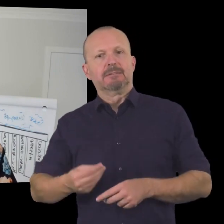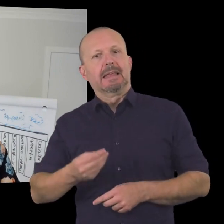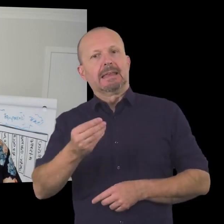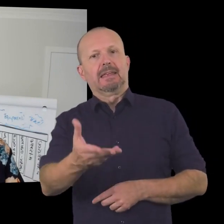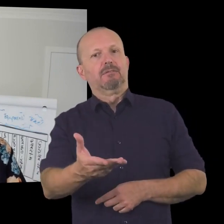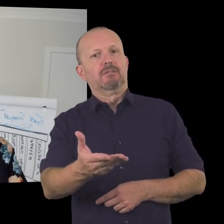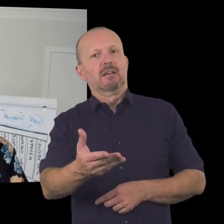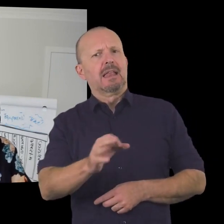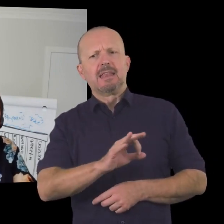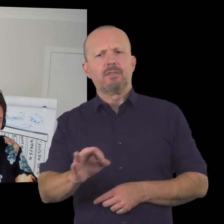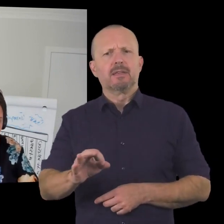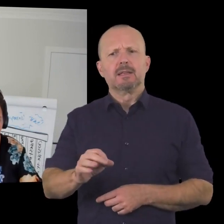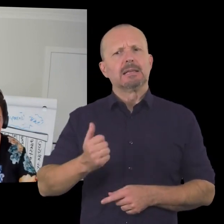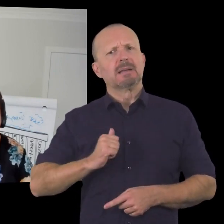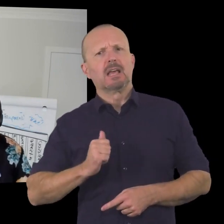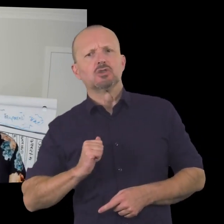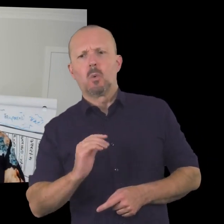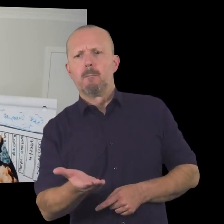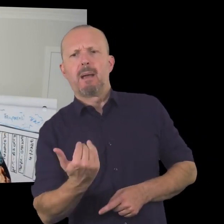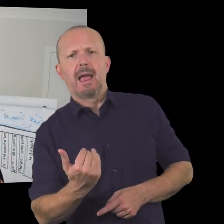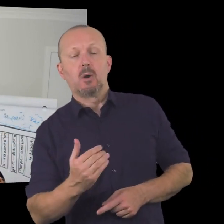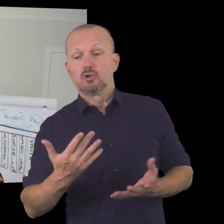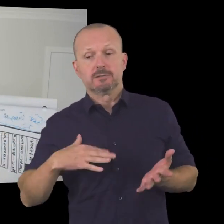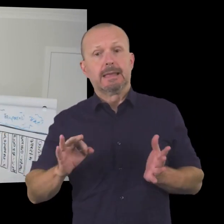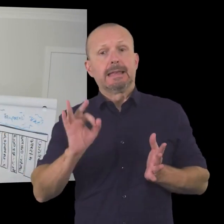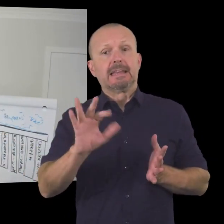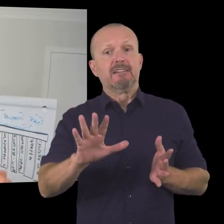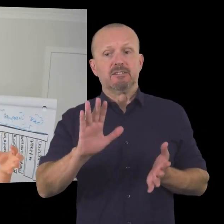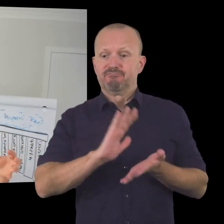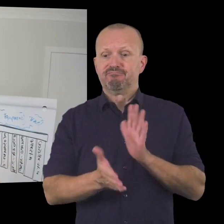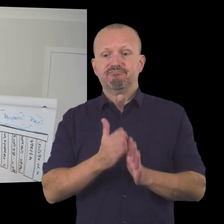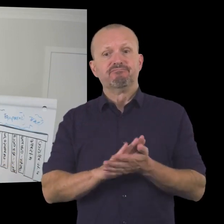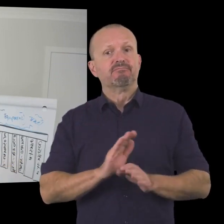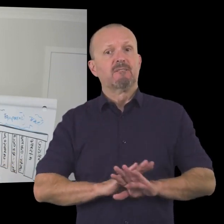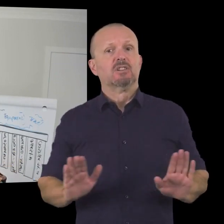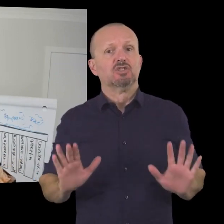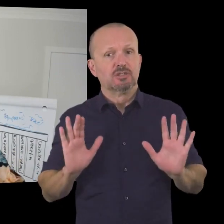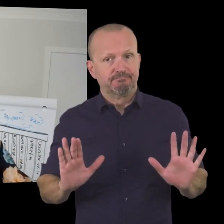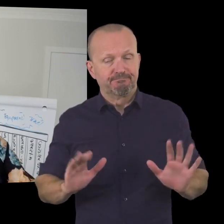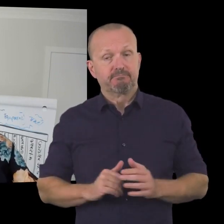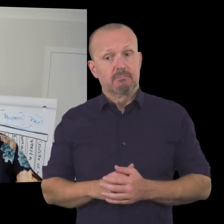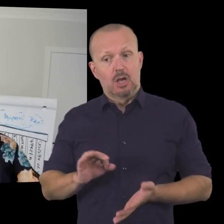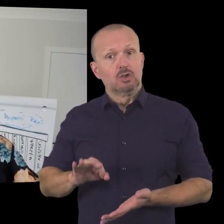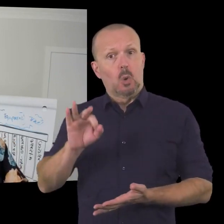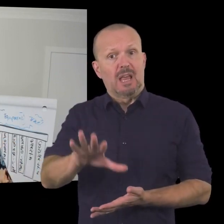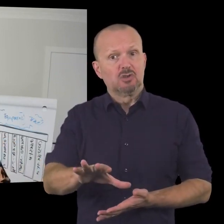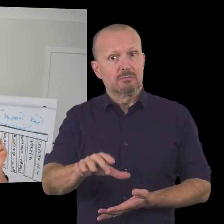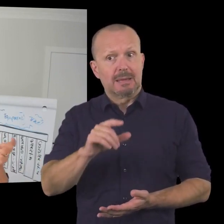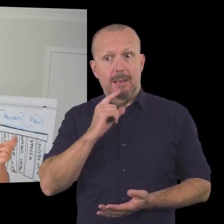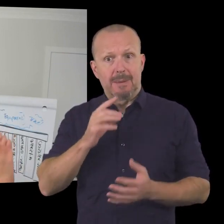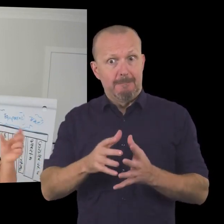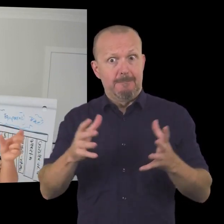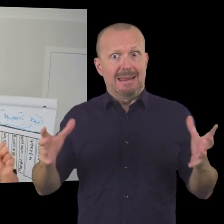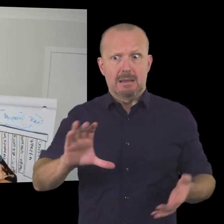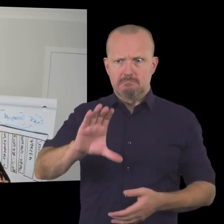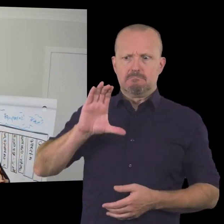no strings attached uh donations can be big or small uh and i'm going